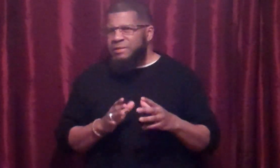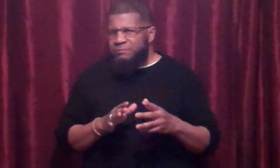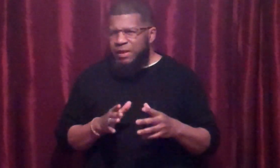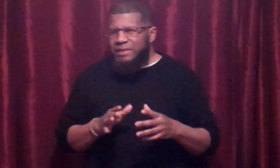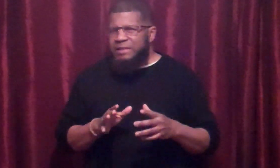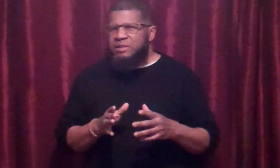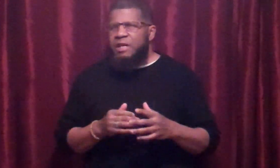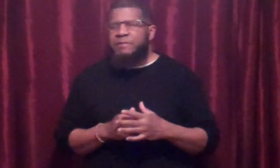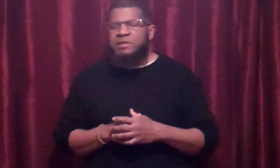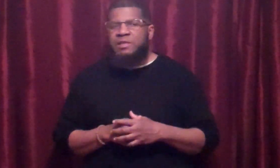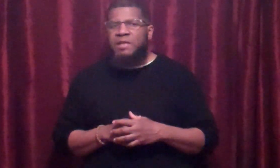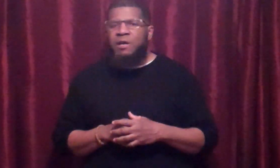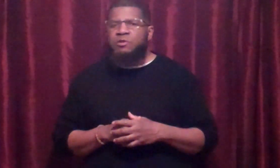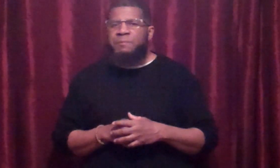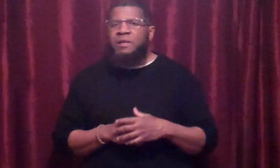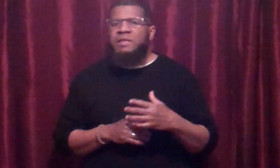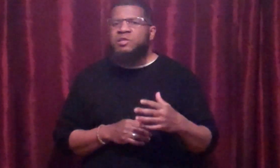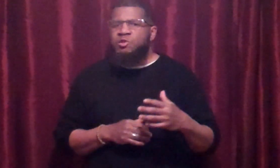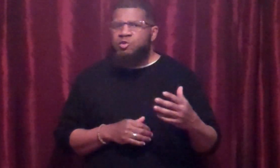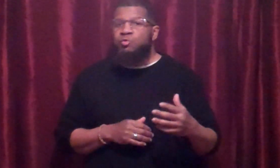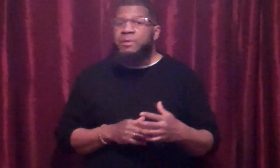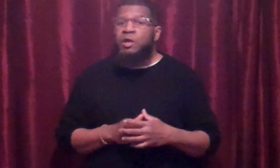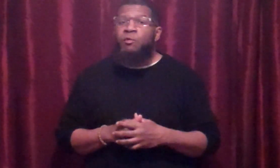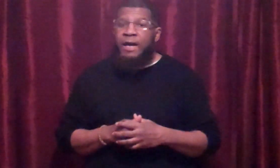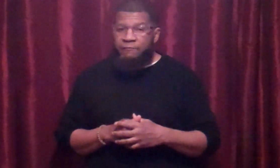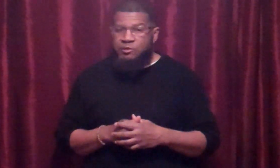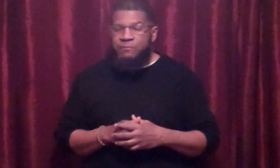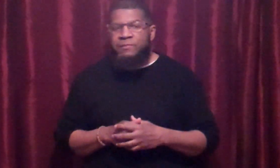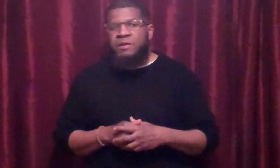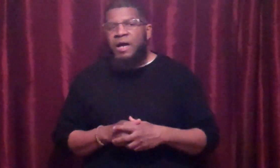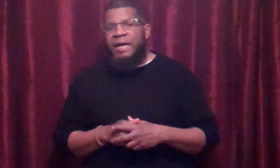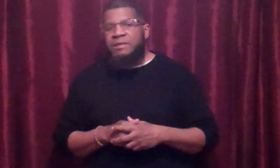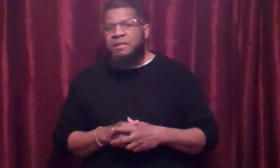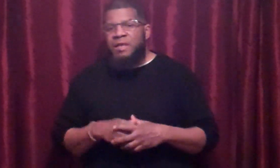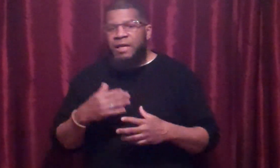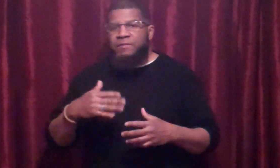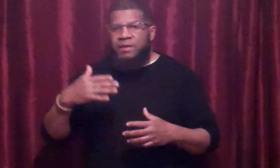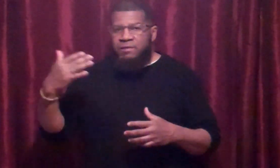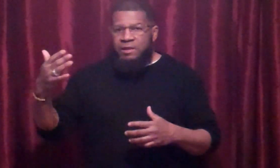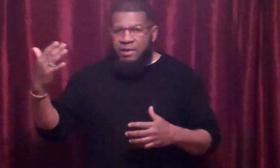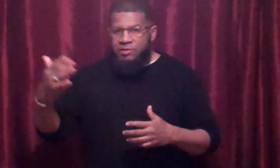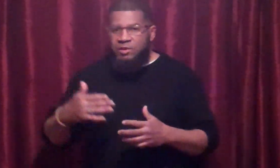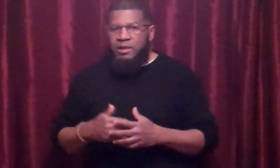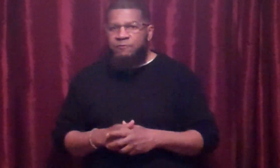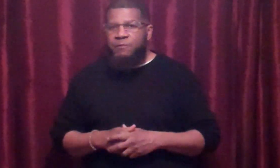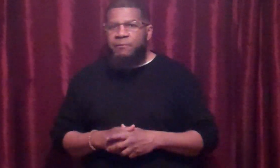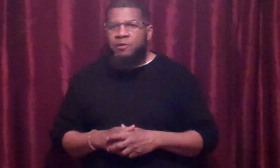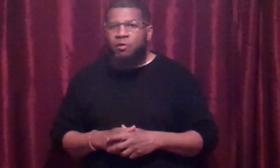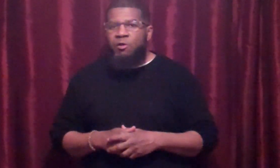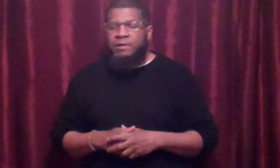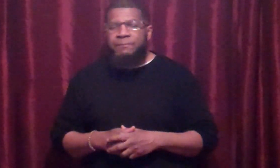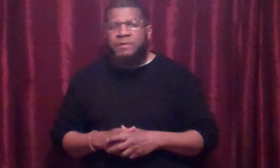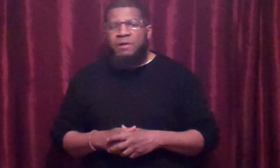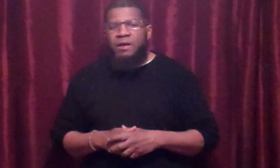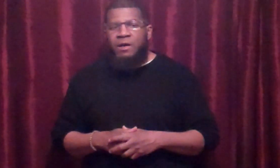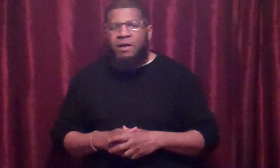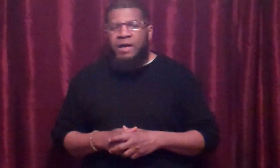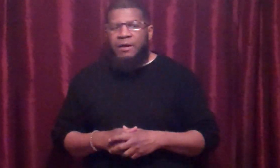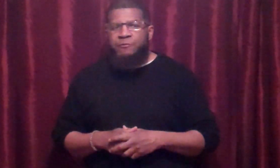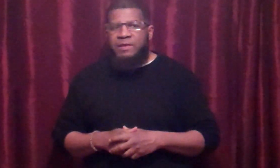at least 17, I was about an inch or two below average height. And then it escalated from there on. I think